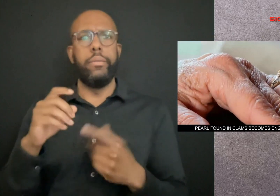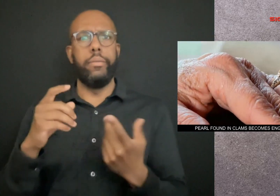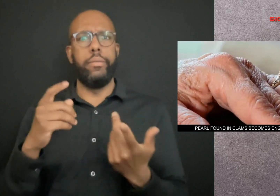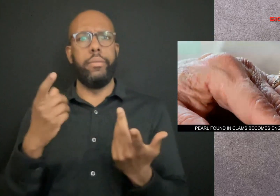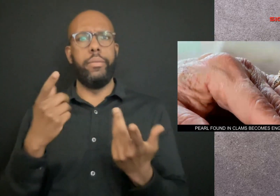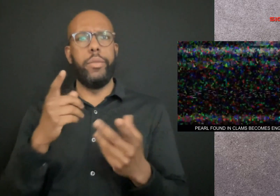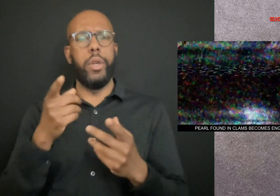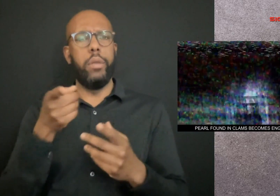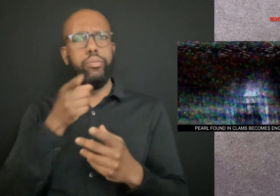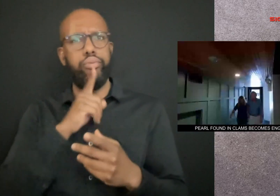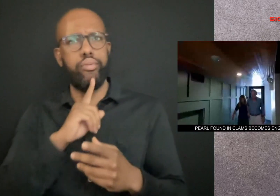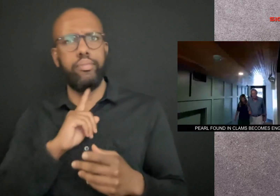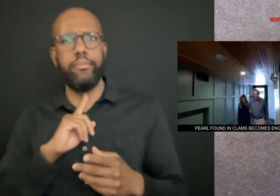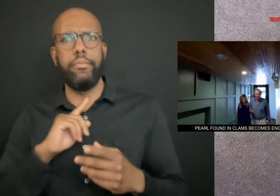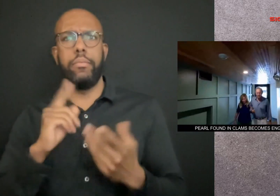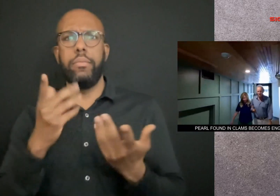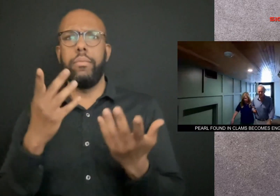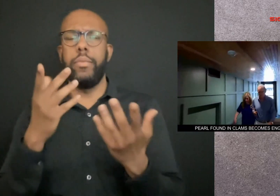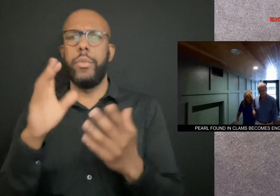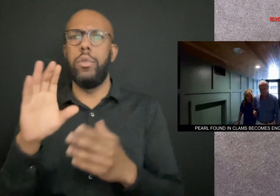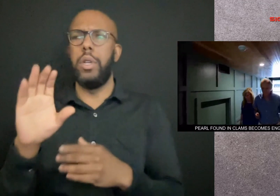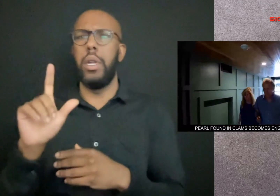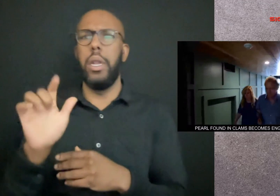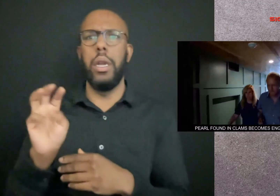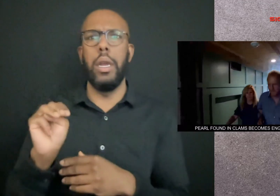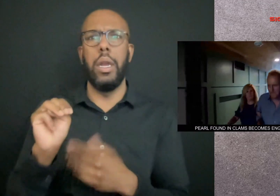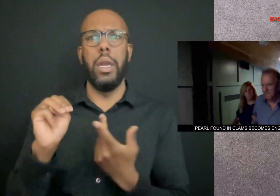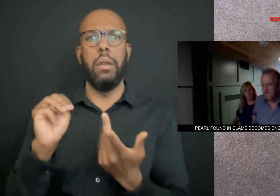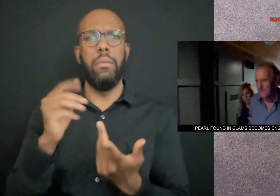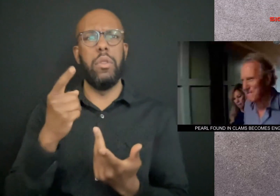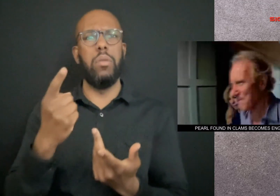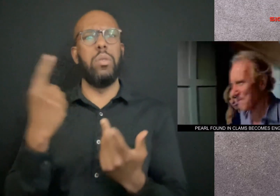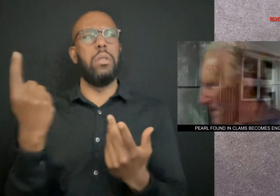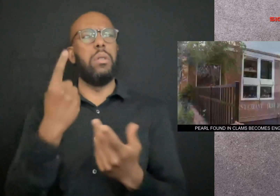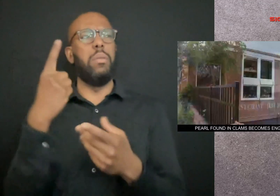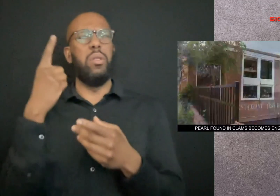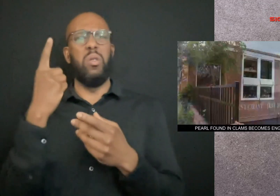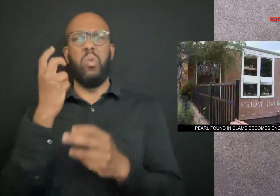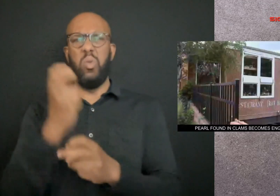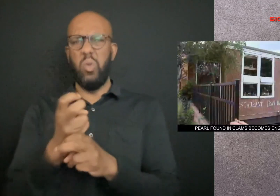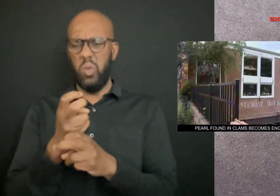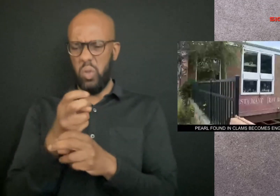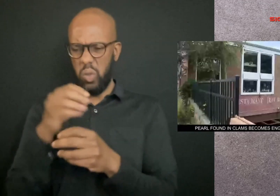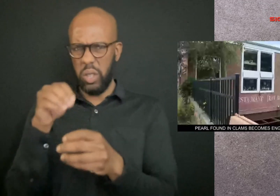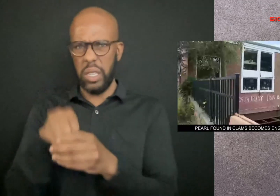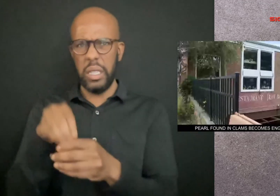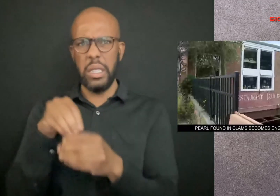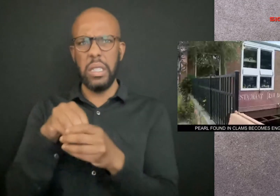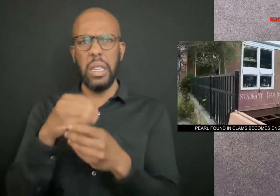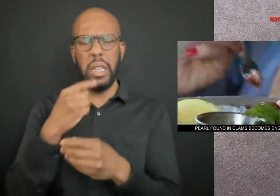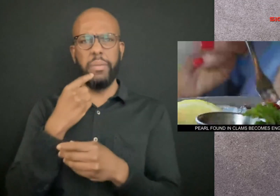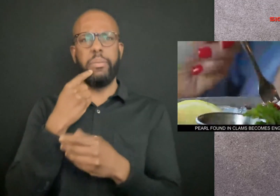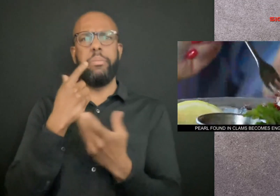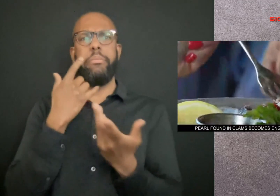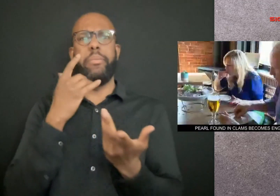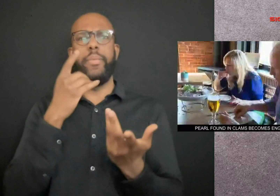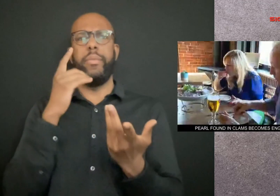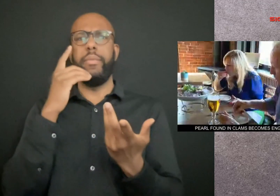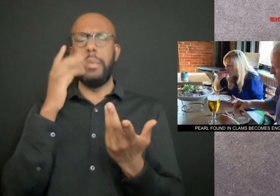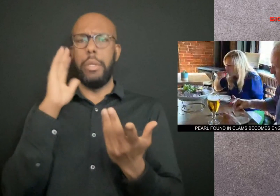A Rhode Island couple was enjoying clams at a seafood restaurant. When the woman shucked and slurped on